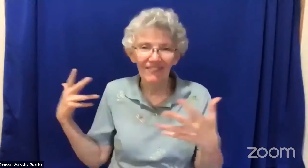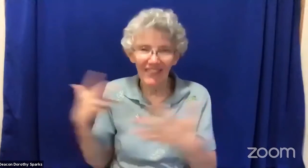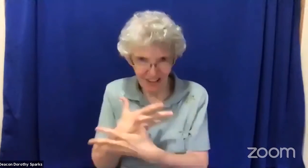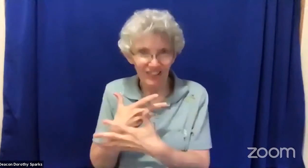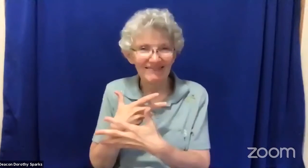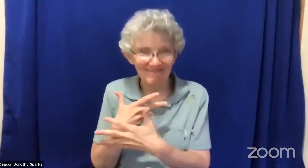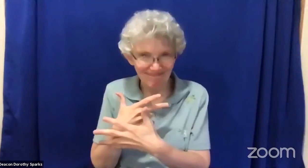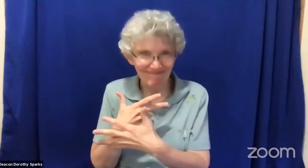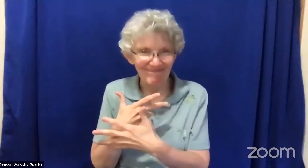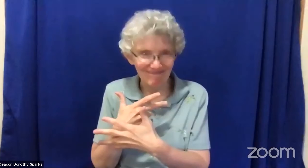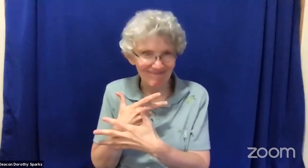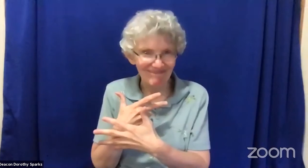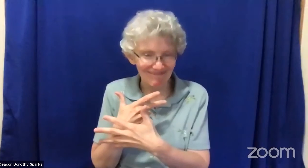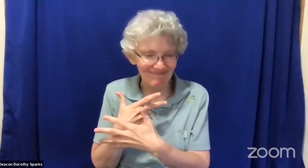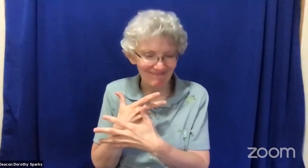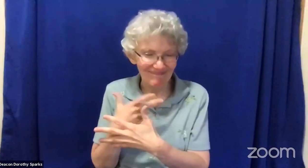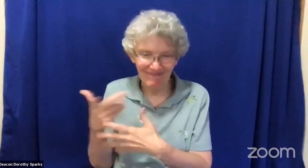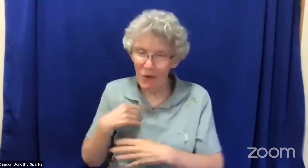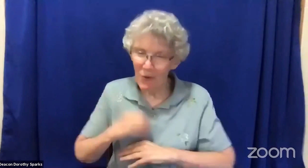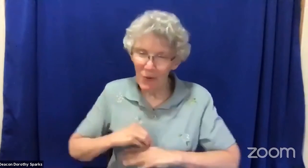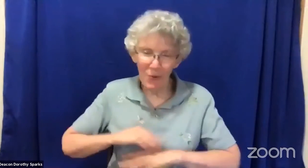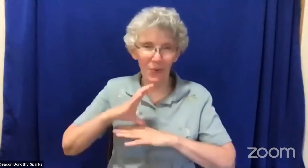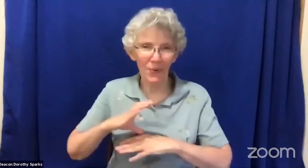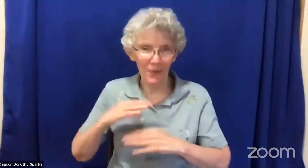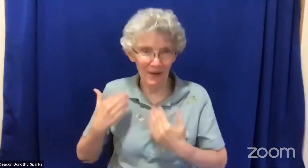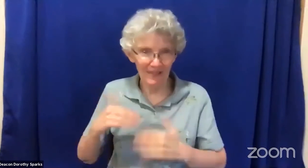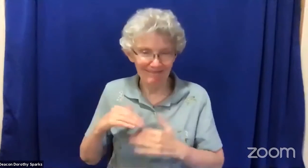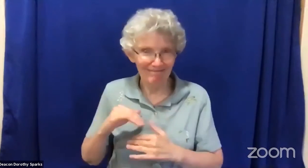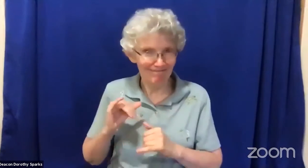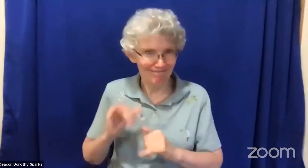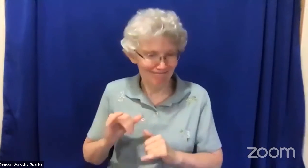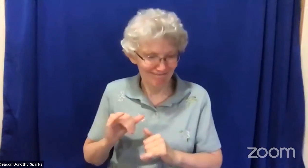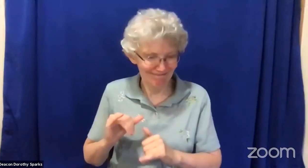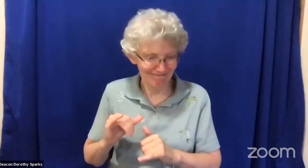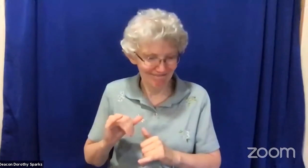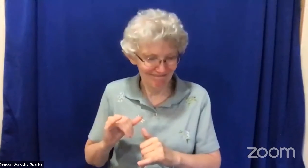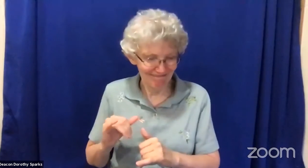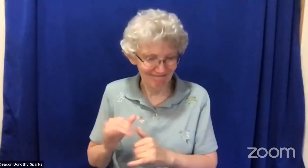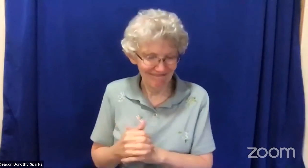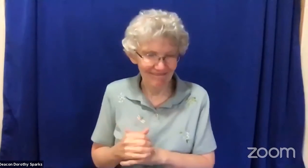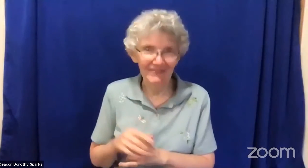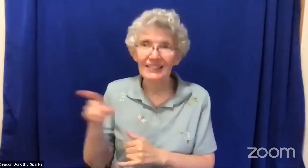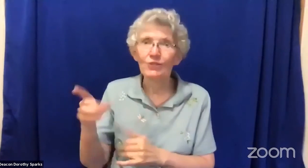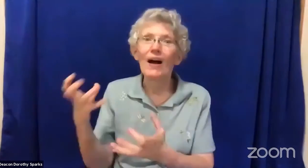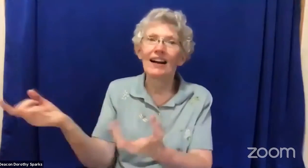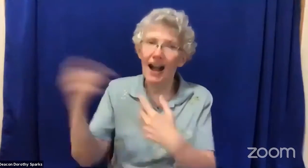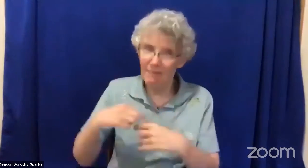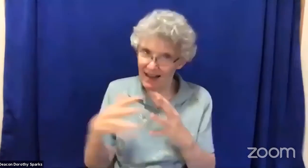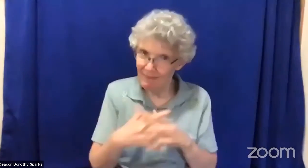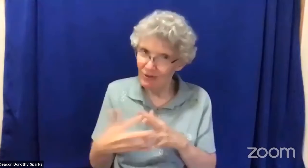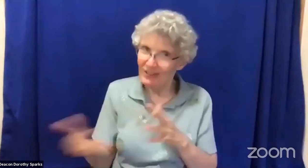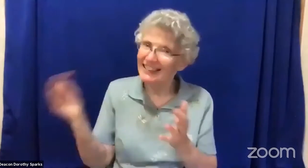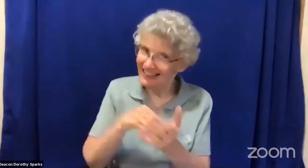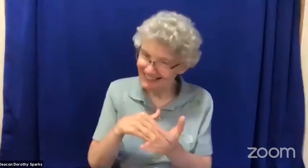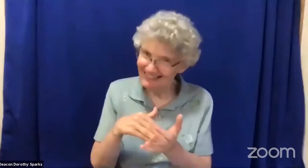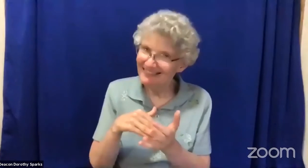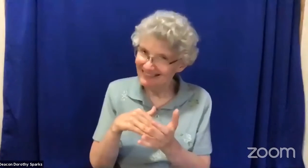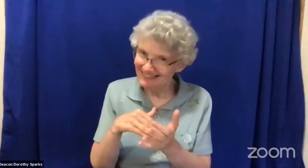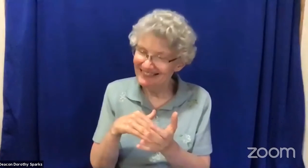and that shows that love conquers fear she was amazed that she was accepted and loved here